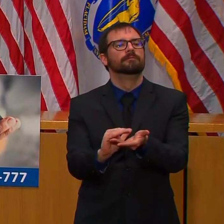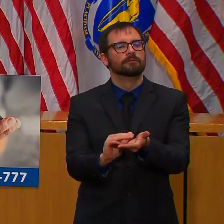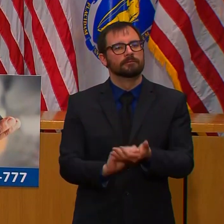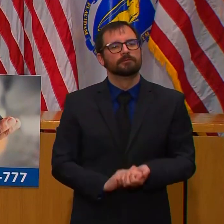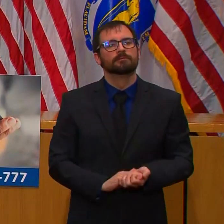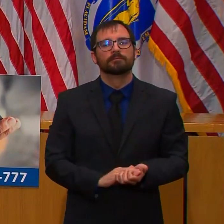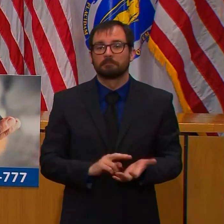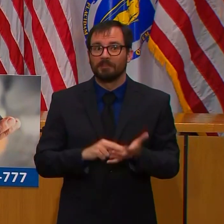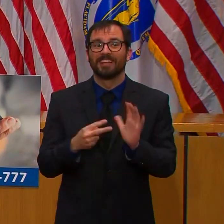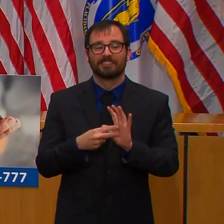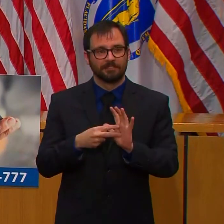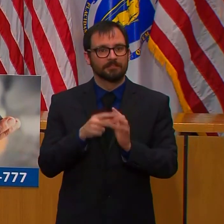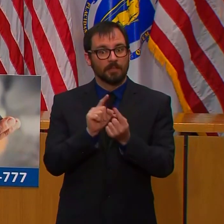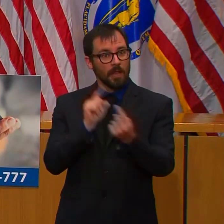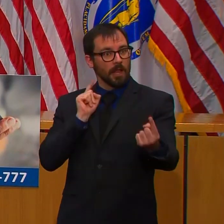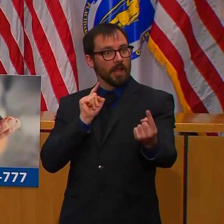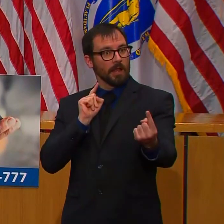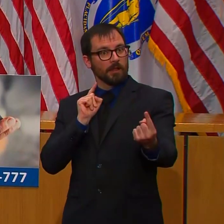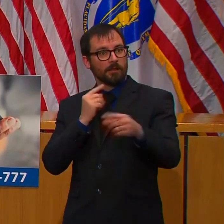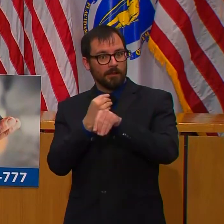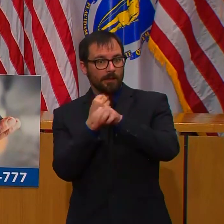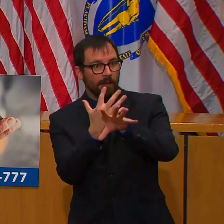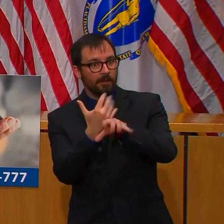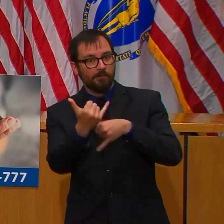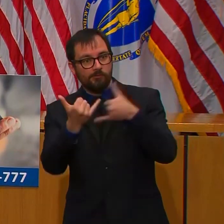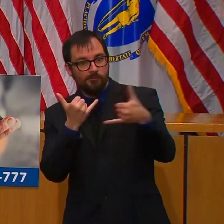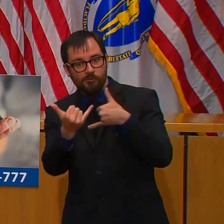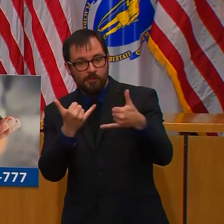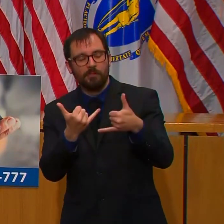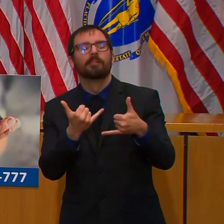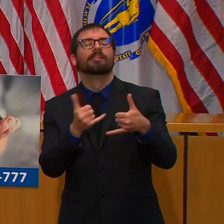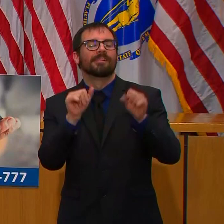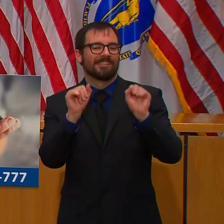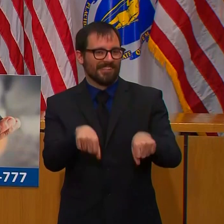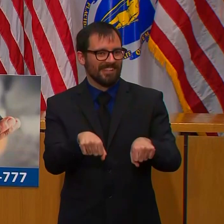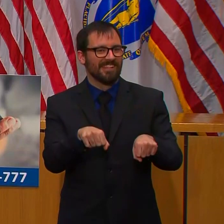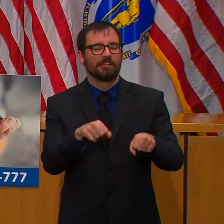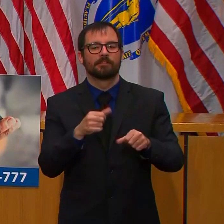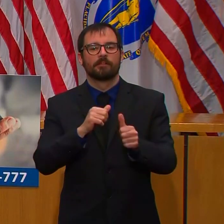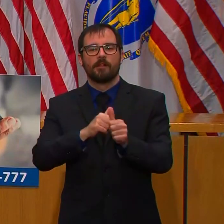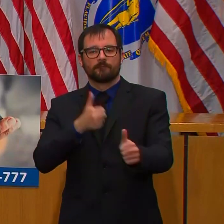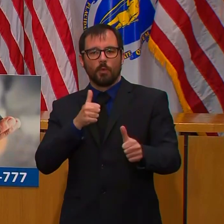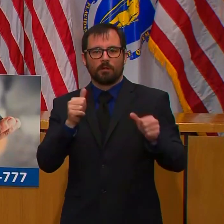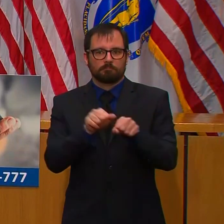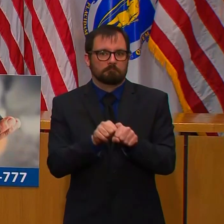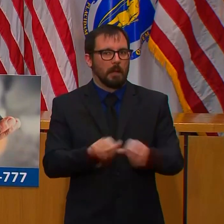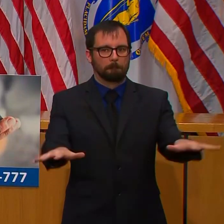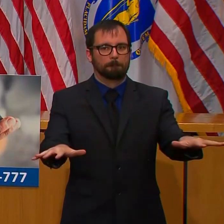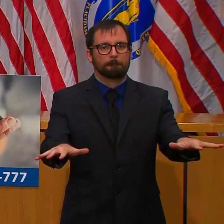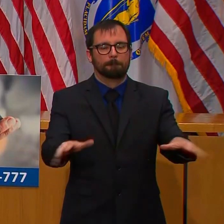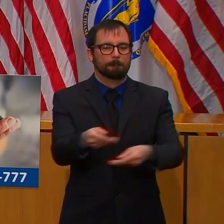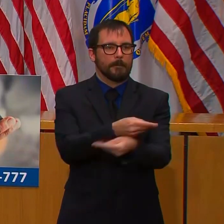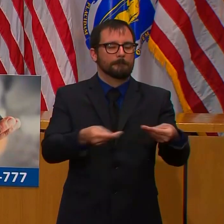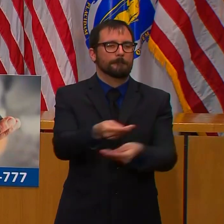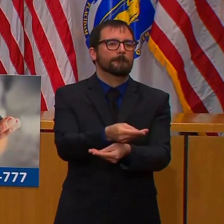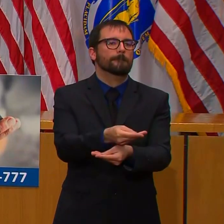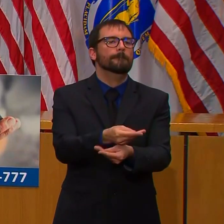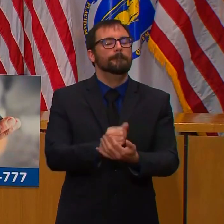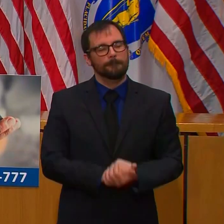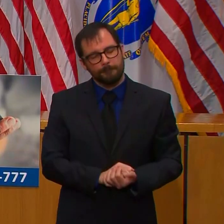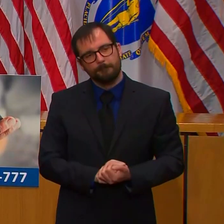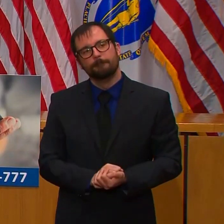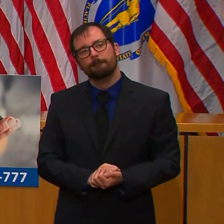Last week, as most people know, we posted a specific list of business categories that we considered to be essential to supporting the